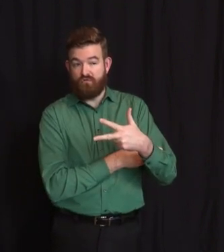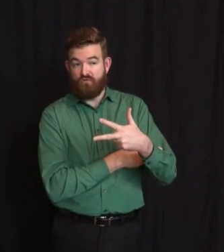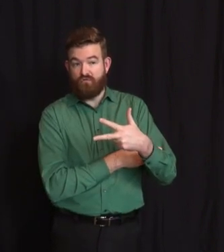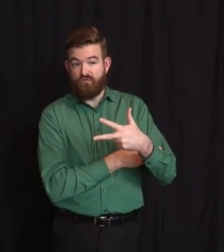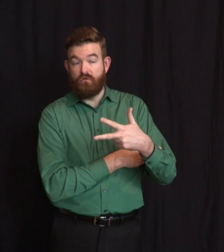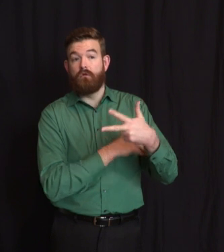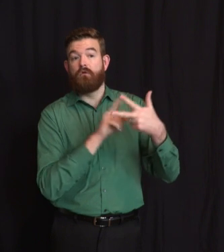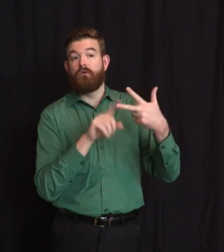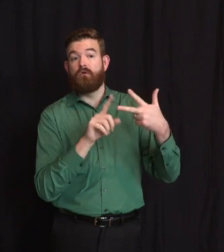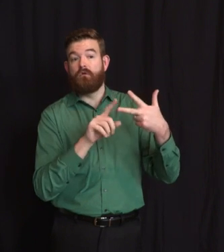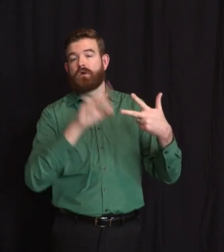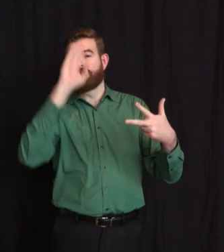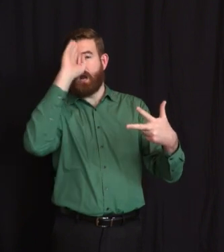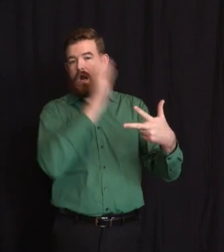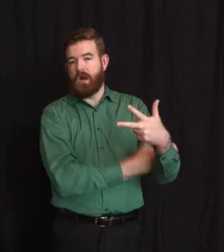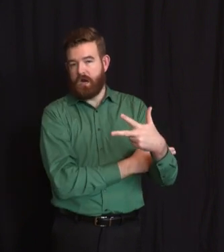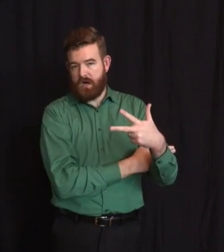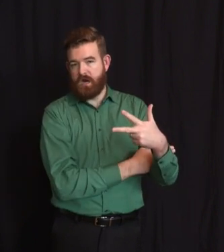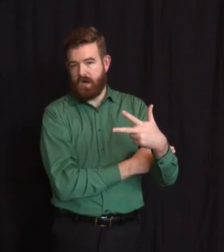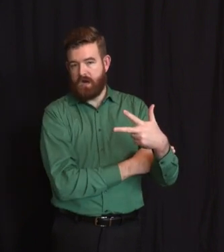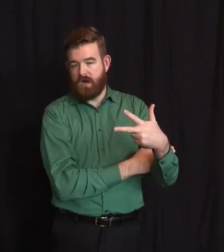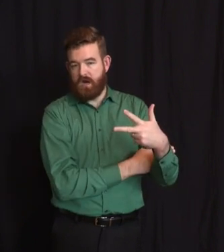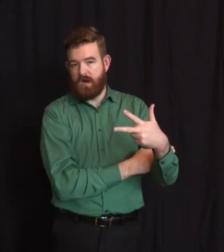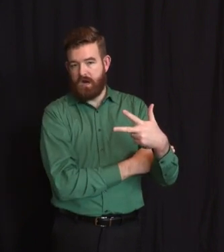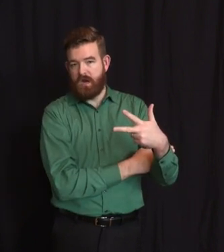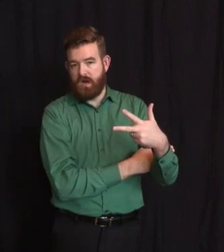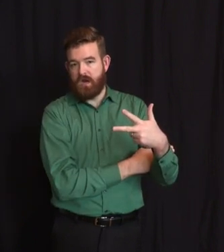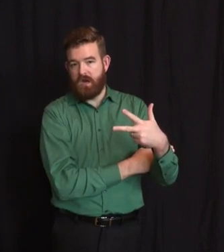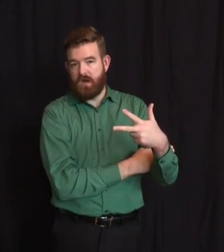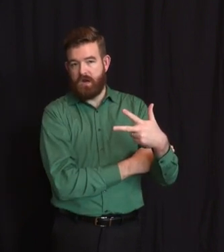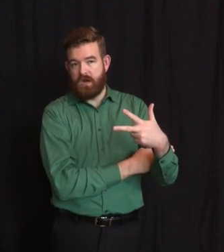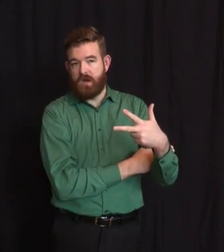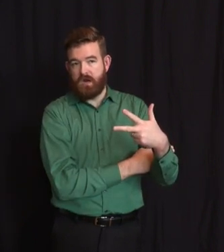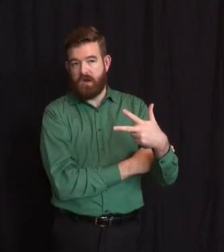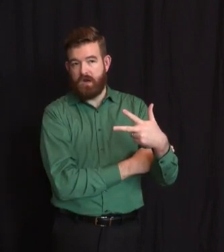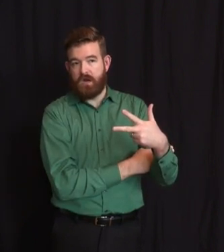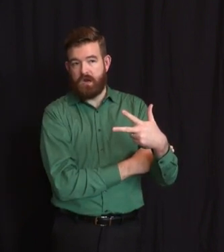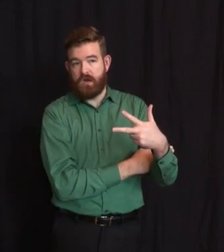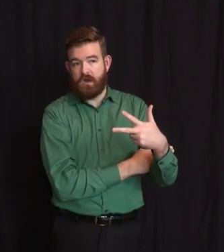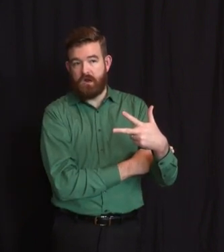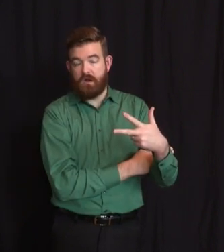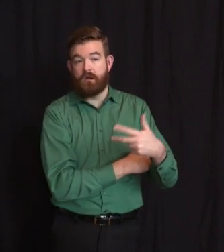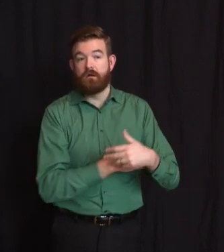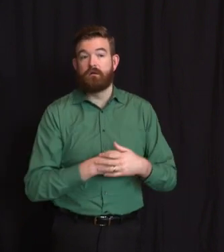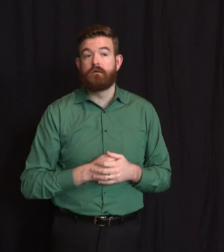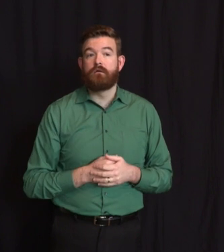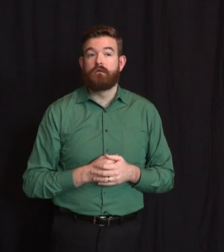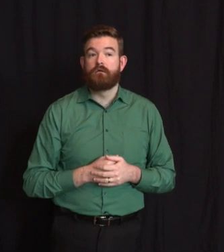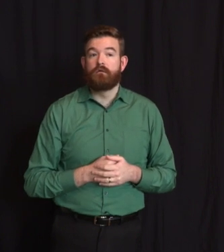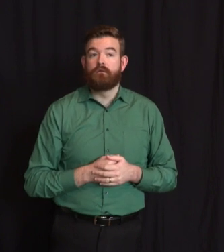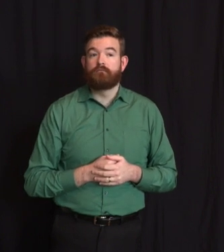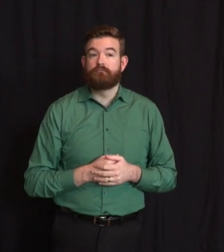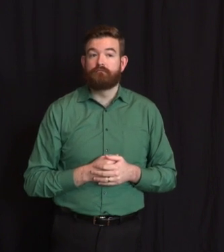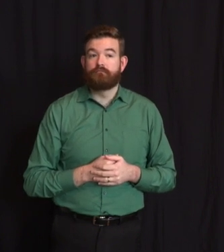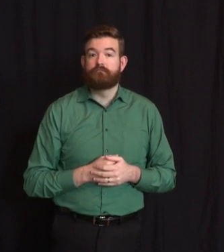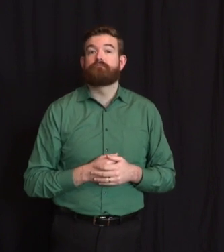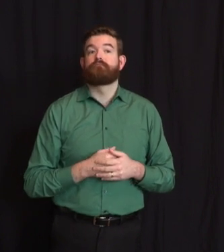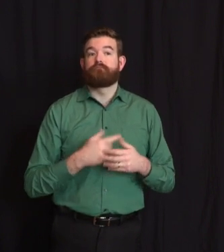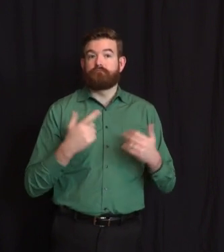Quentin Wiest of Ridgewood. I spoke with Quentin earlier today and talked